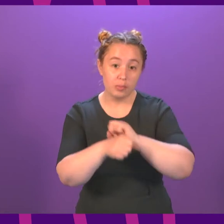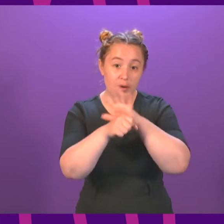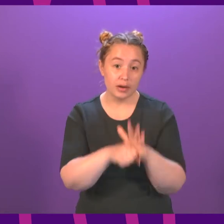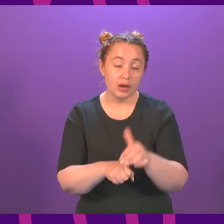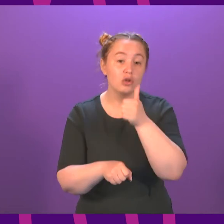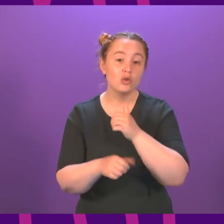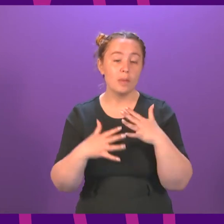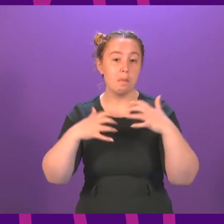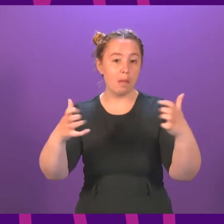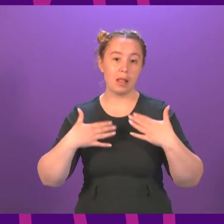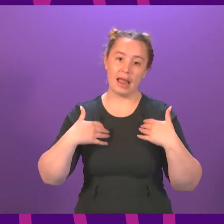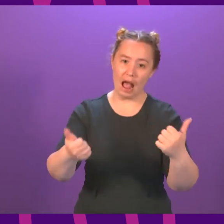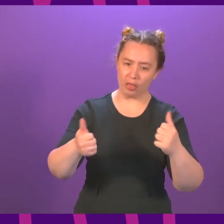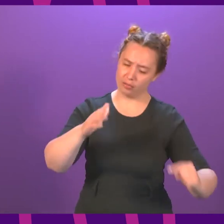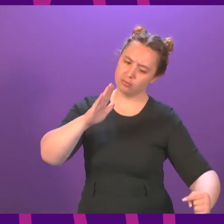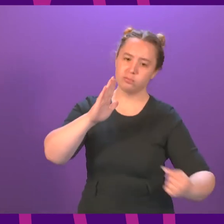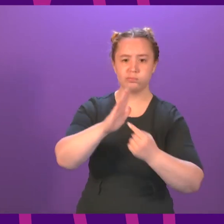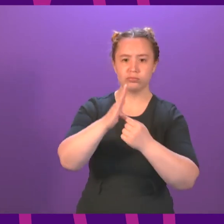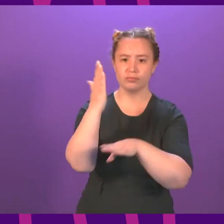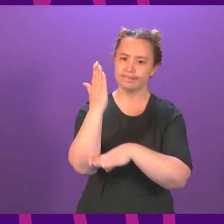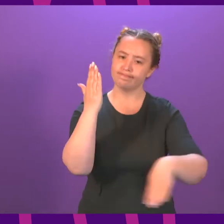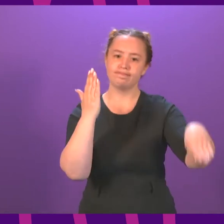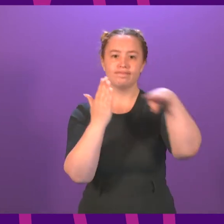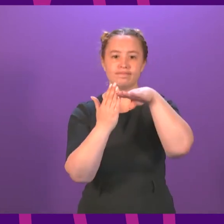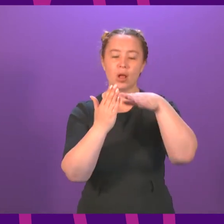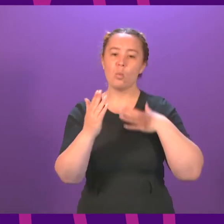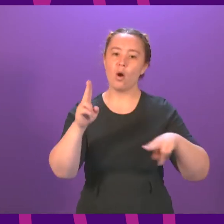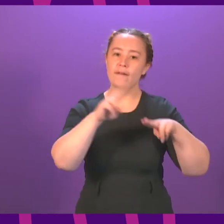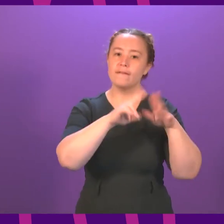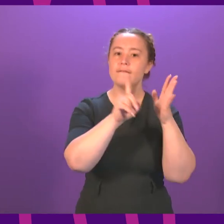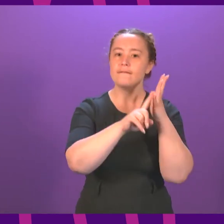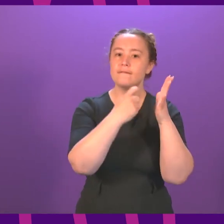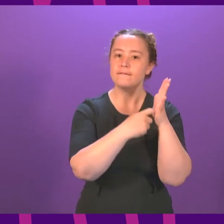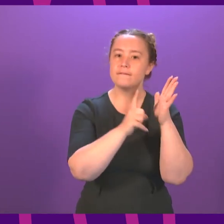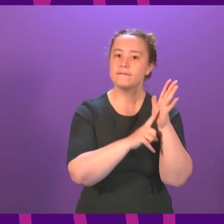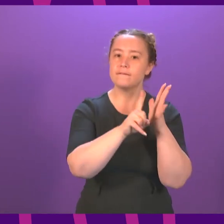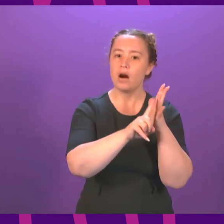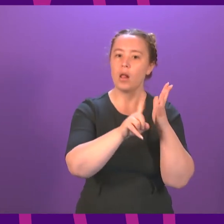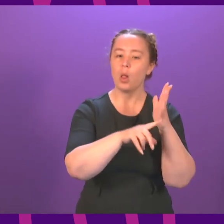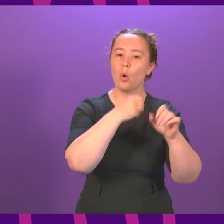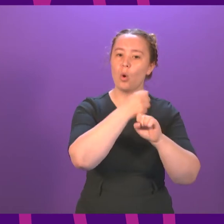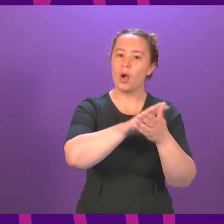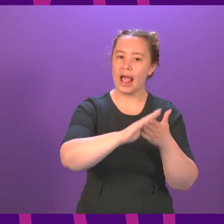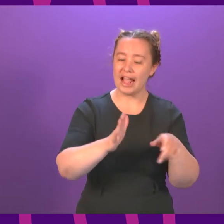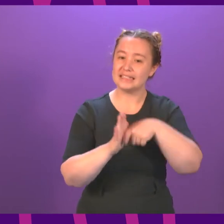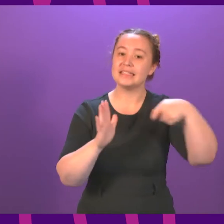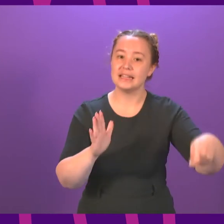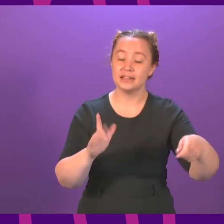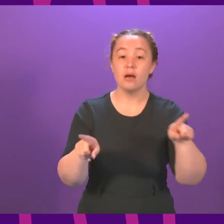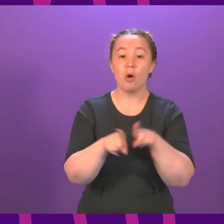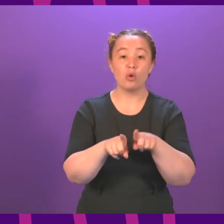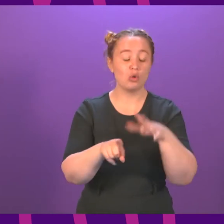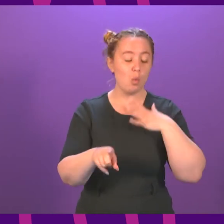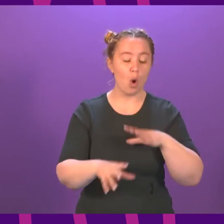public health absolutely at the fore, that furlough is extended for as long as necessary, but also that there are commitments given on public